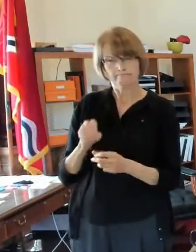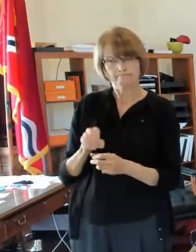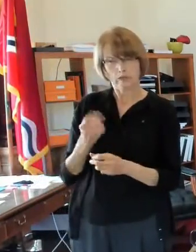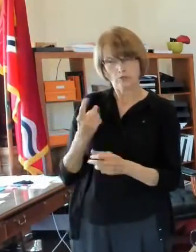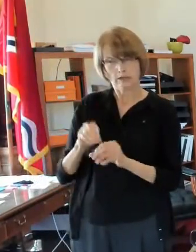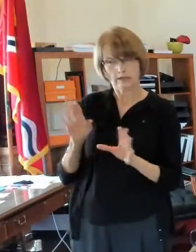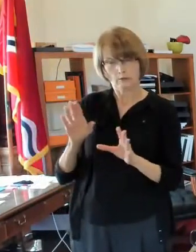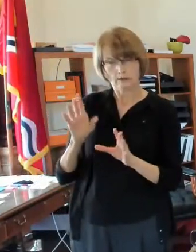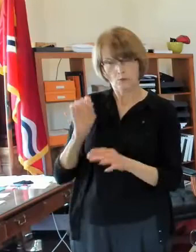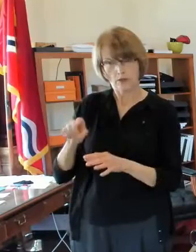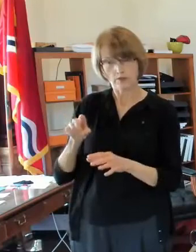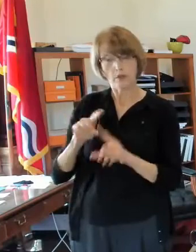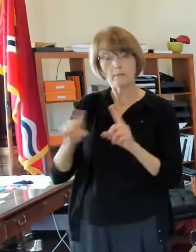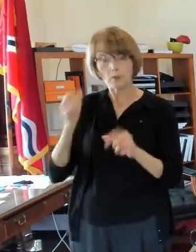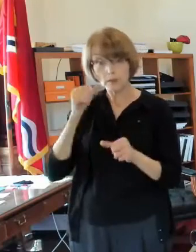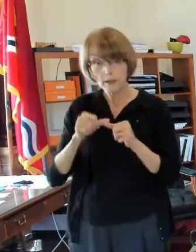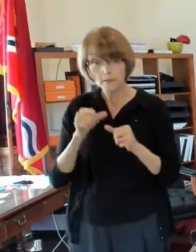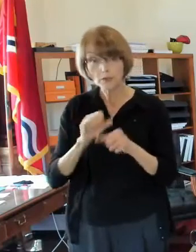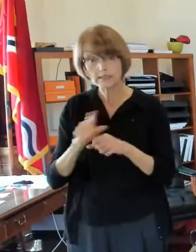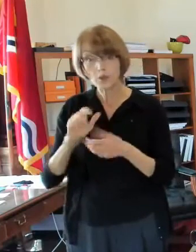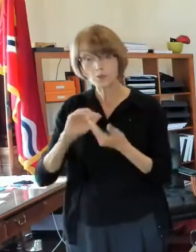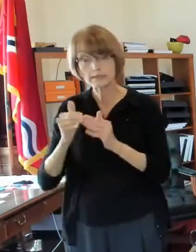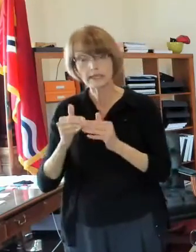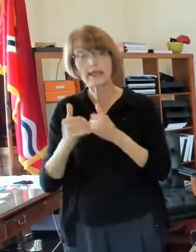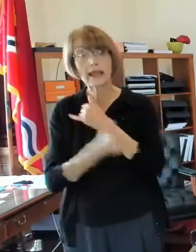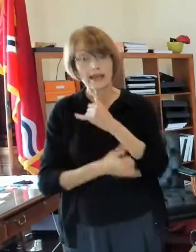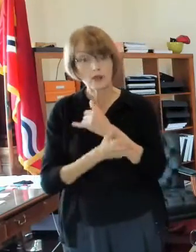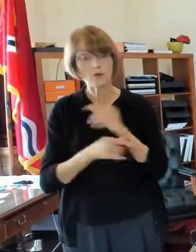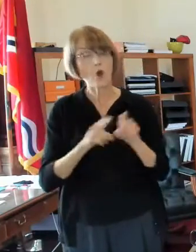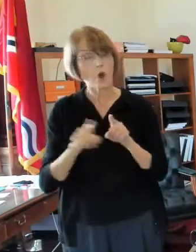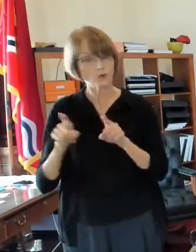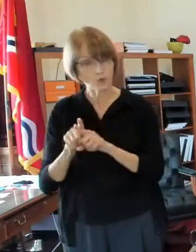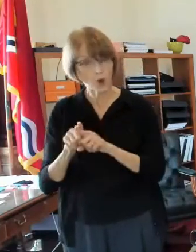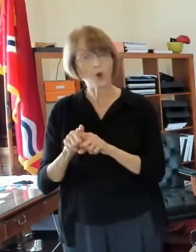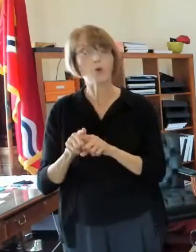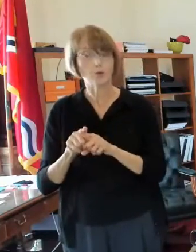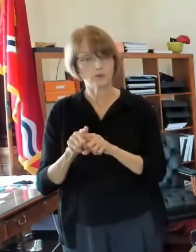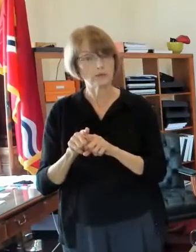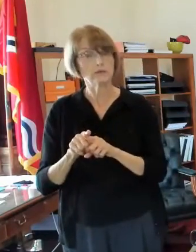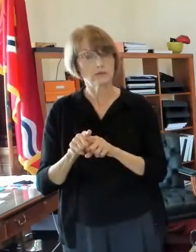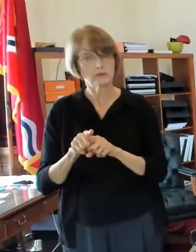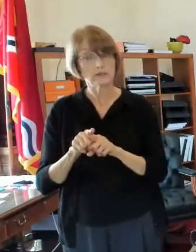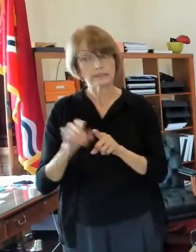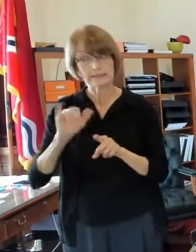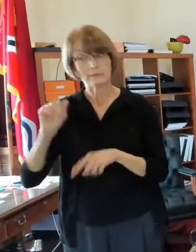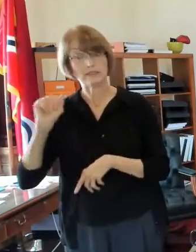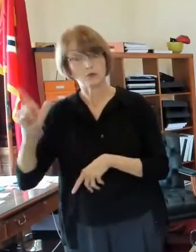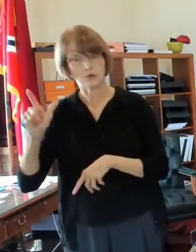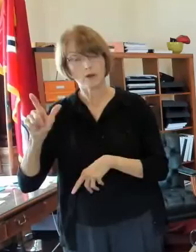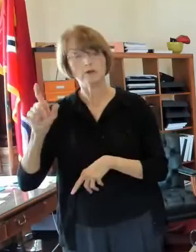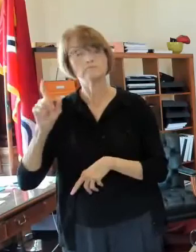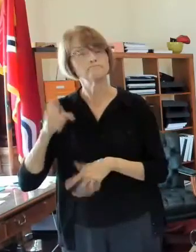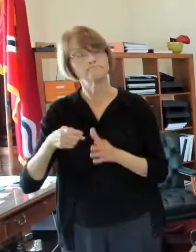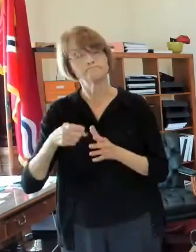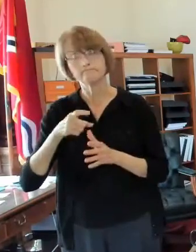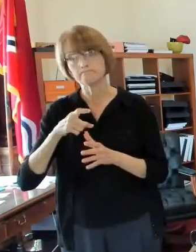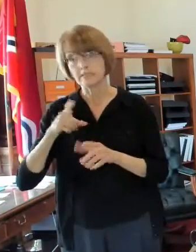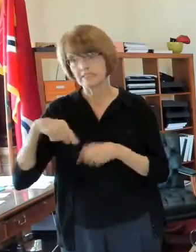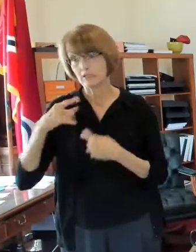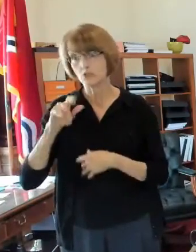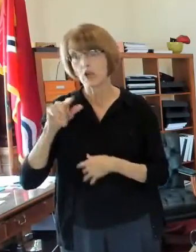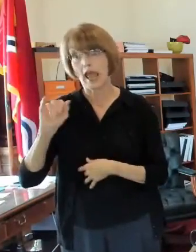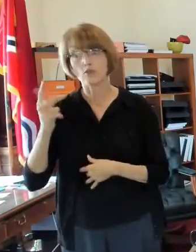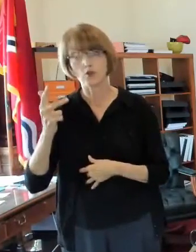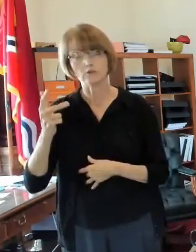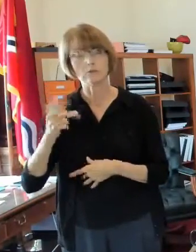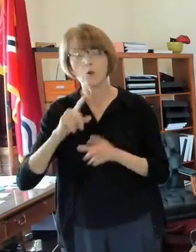city and county have also had a mandatory mask order in place like illinois uh since july 3rd